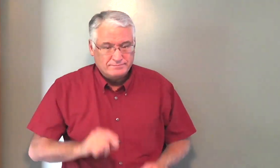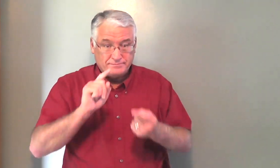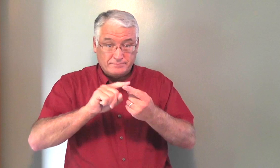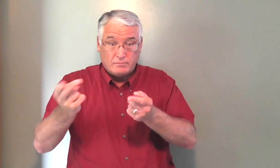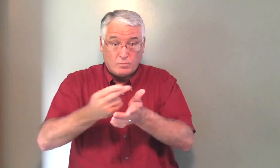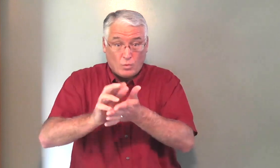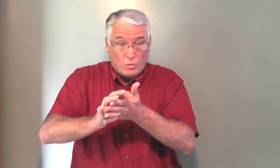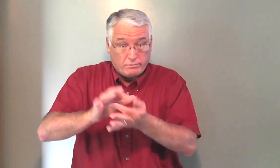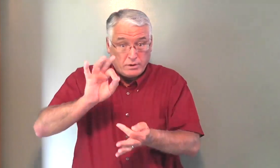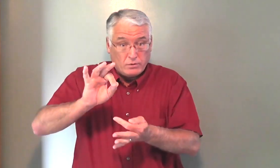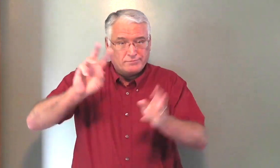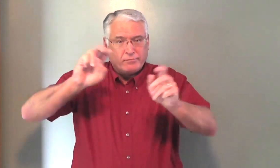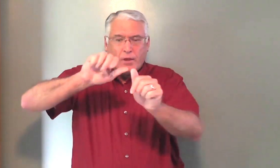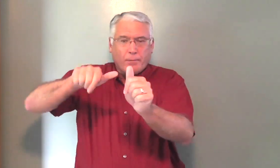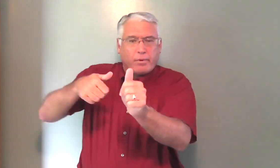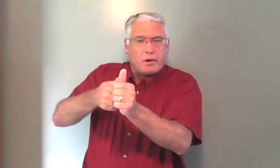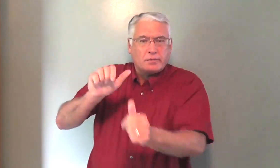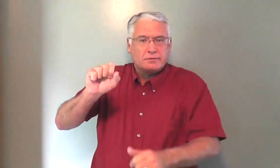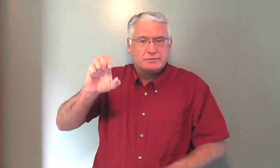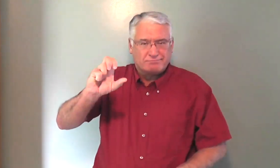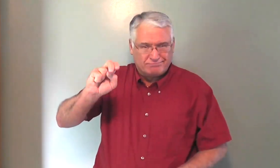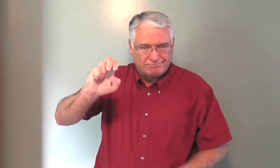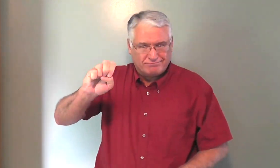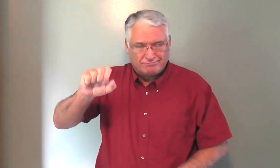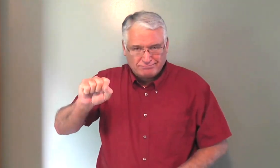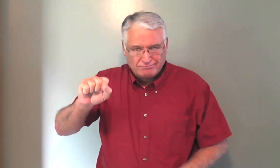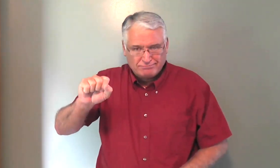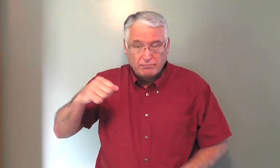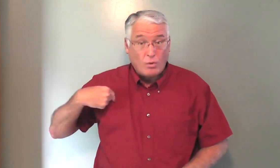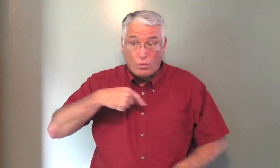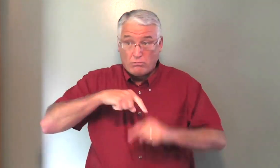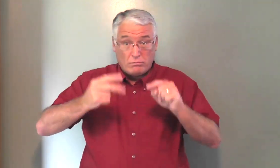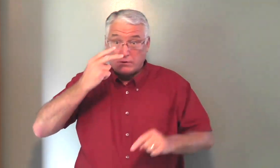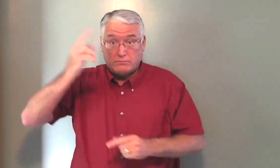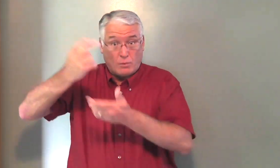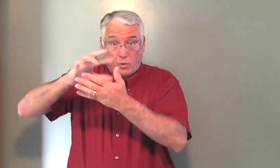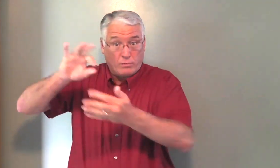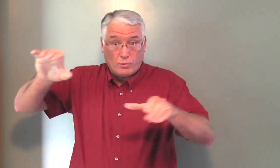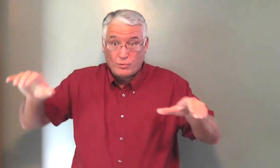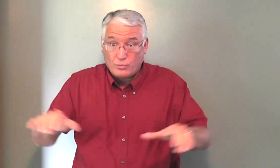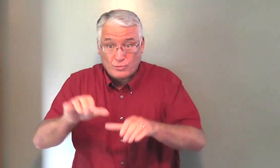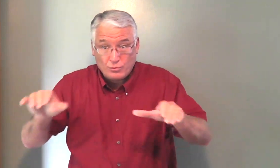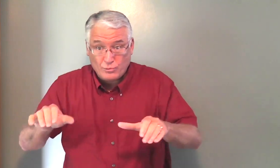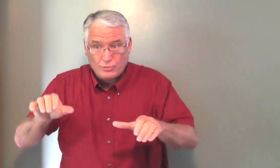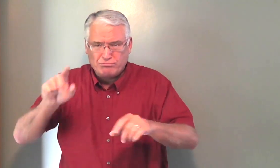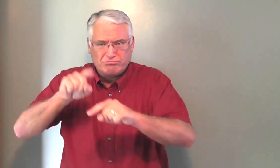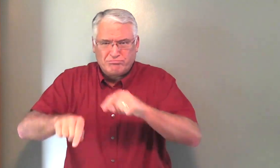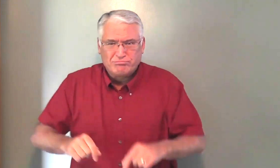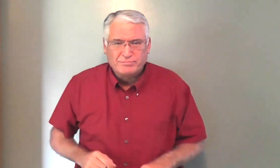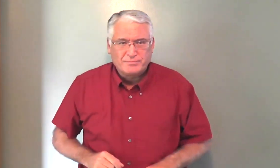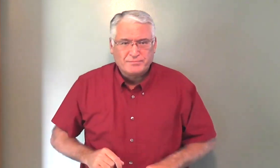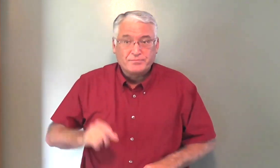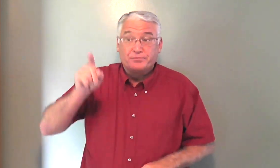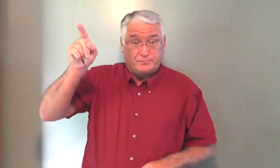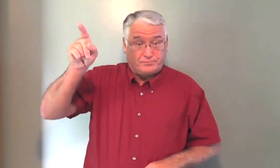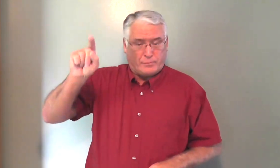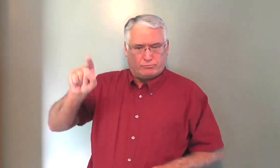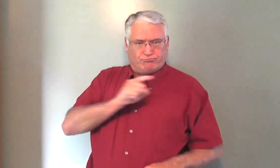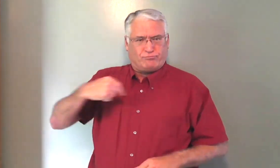The Holy Spirit, He is behind the scenes. We can't see what He's doing. We can't. But He is